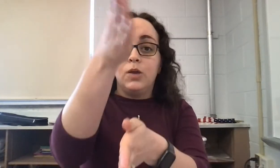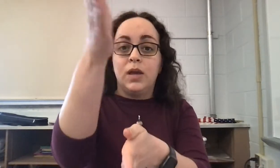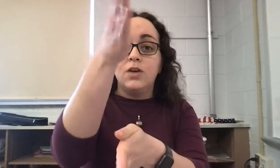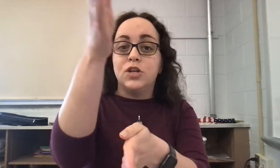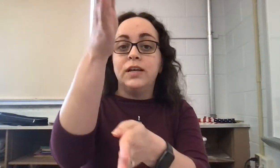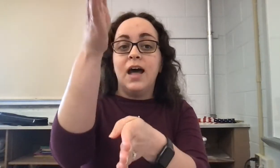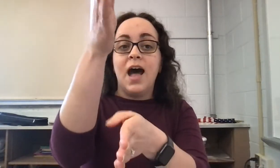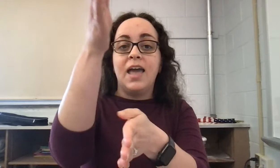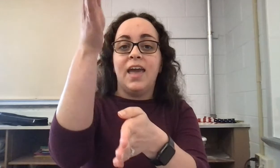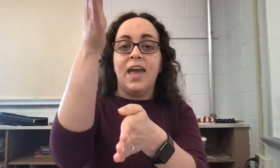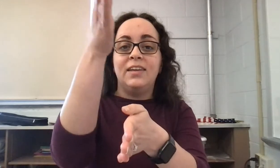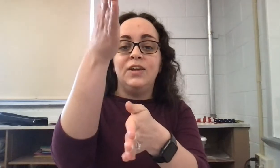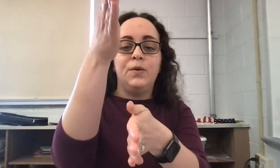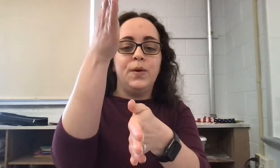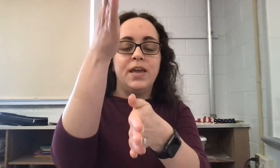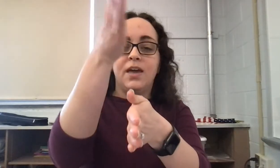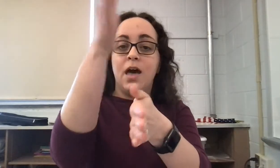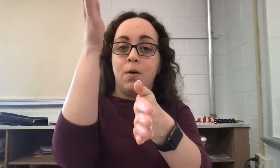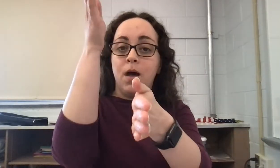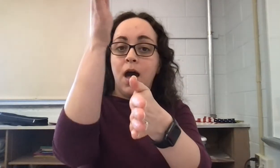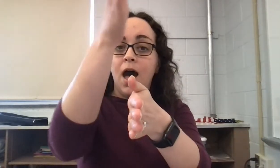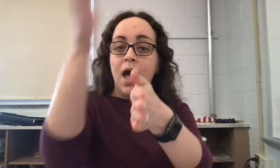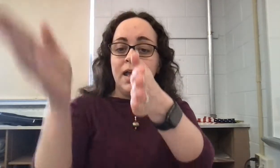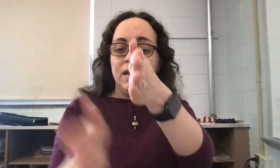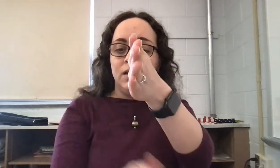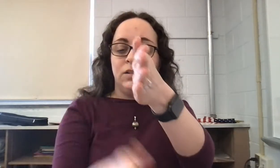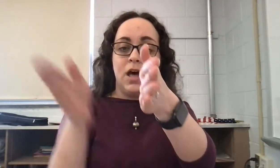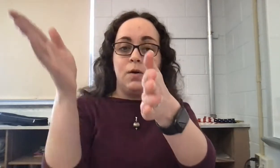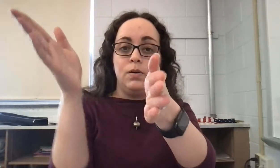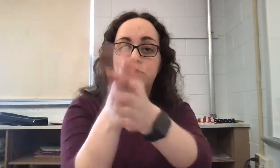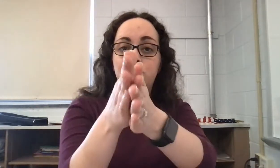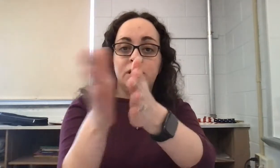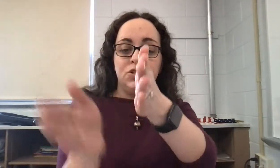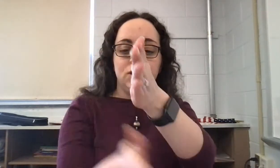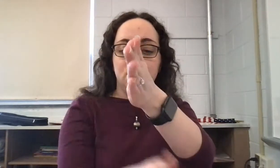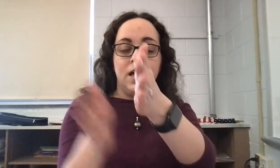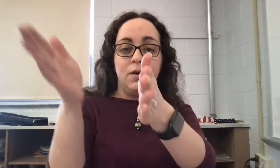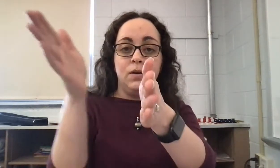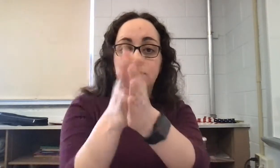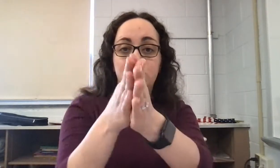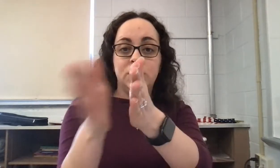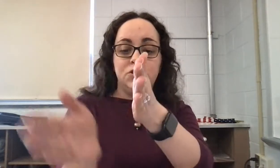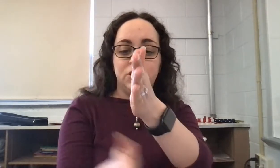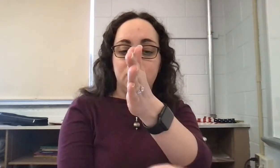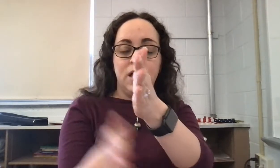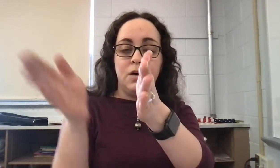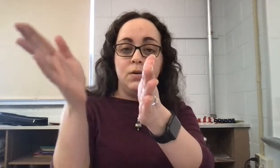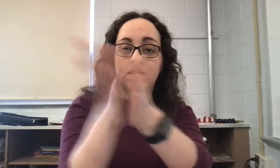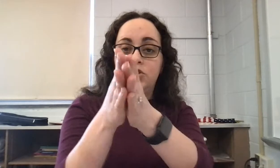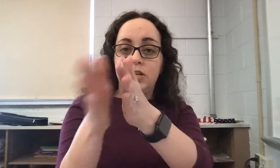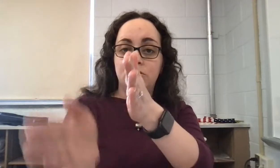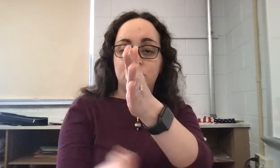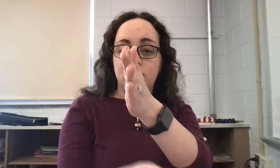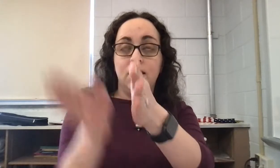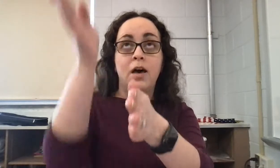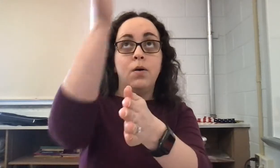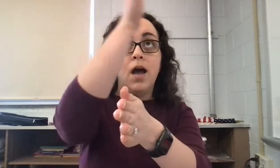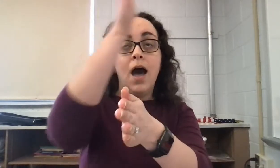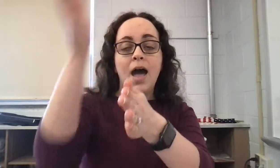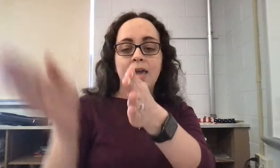Here we go. I'm starting at high, and here we go. High, low, chicka, chicka, low, chicka, chicka, low, chicka, chicka, low, high,